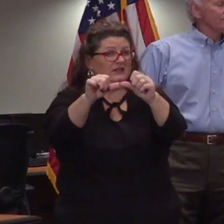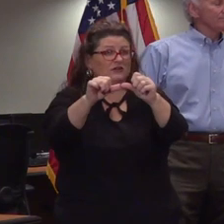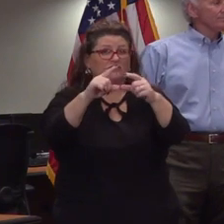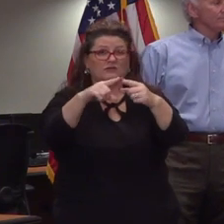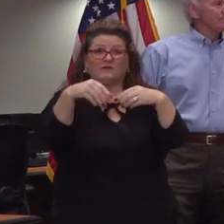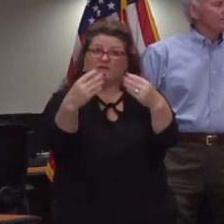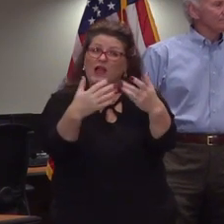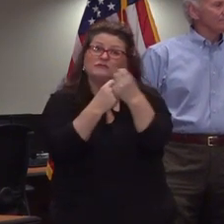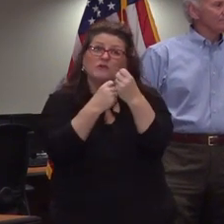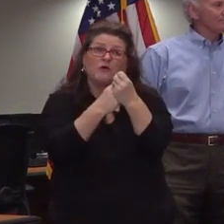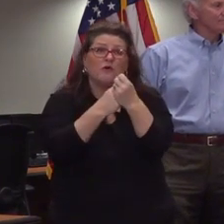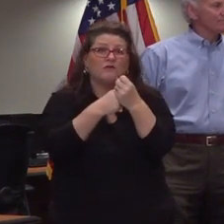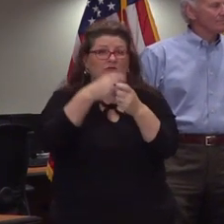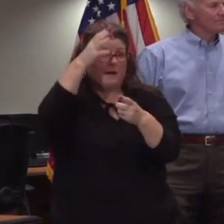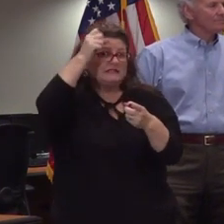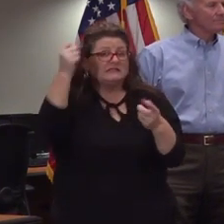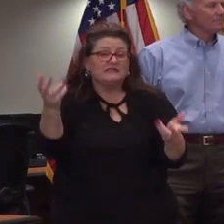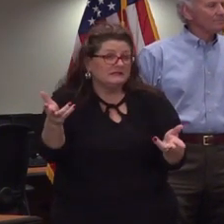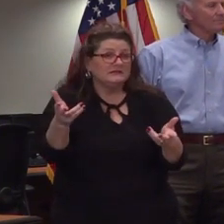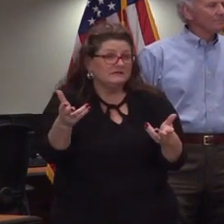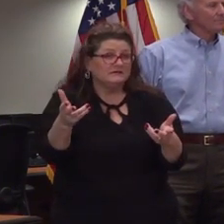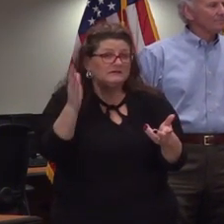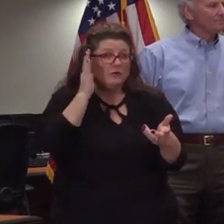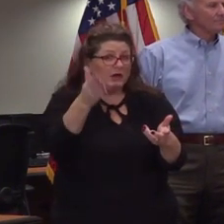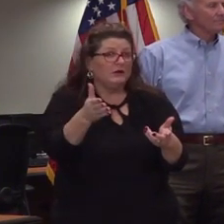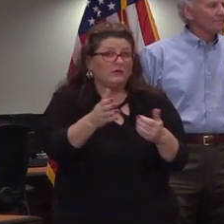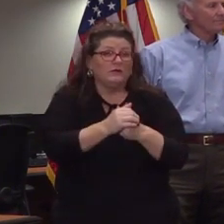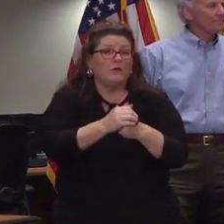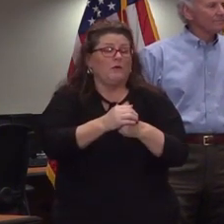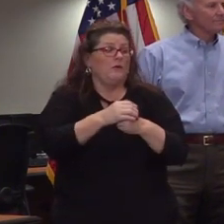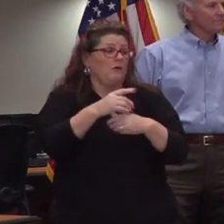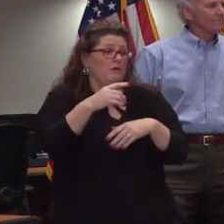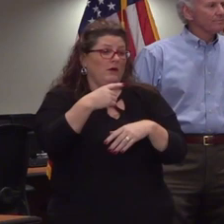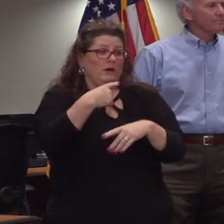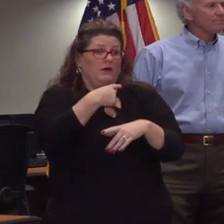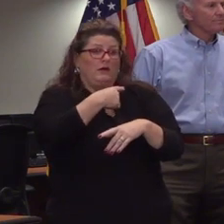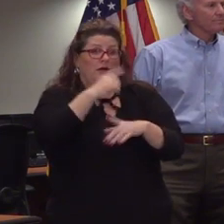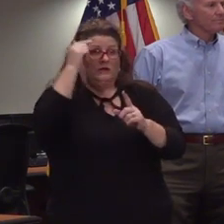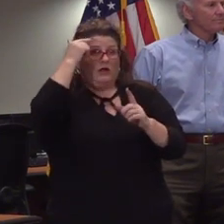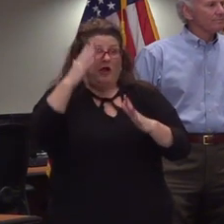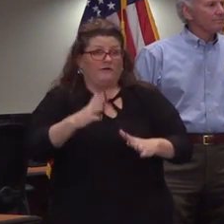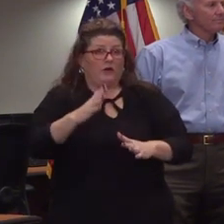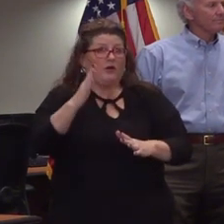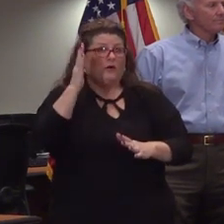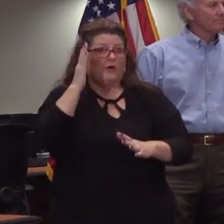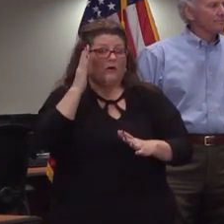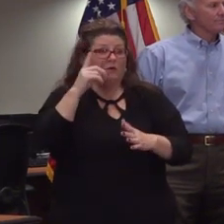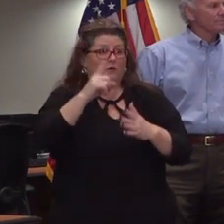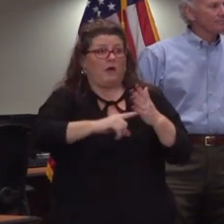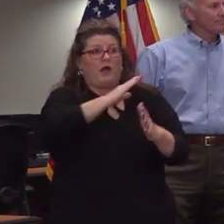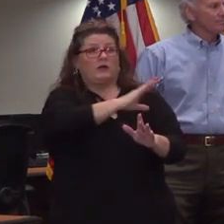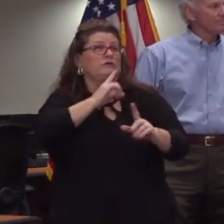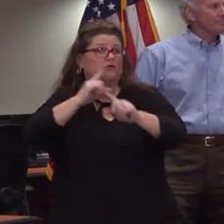with good old common sense policies the order that the governor the information the governor will give will